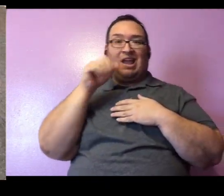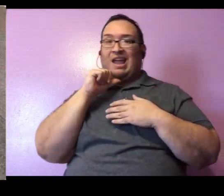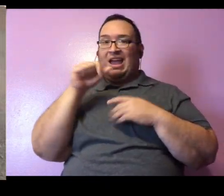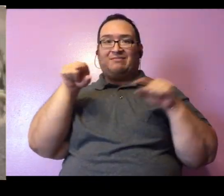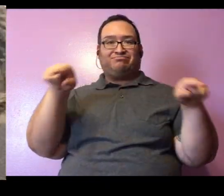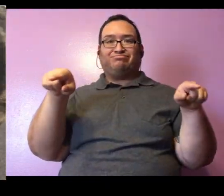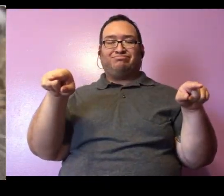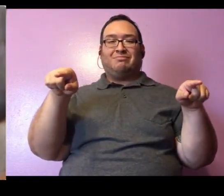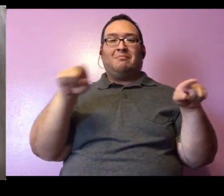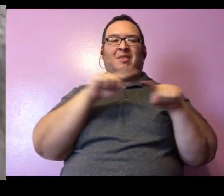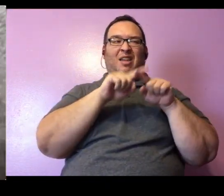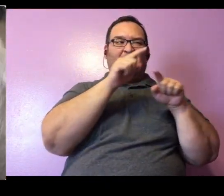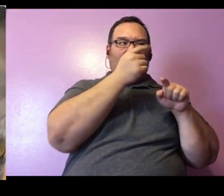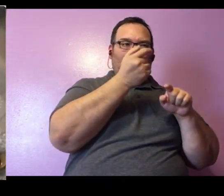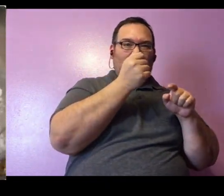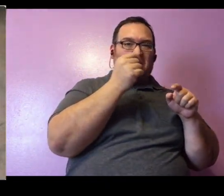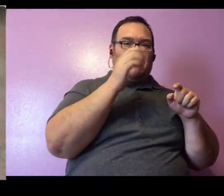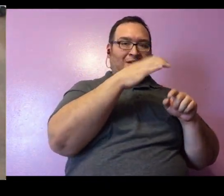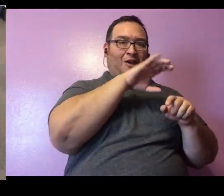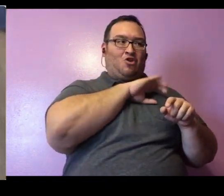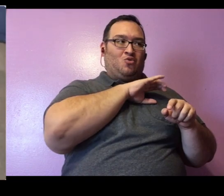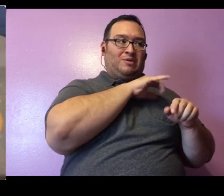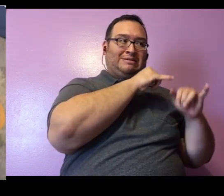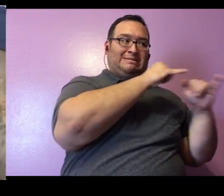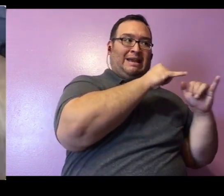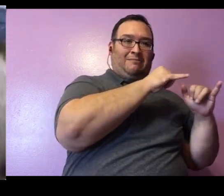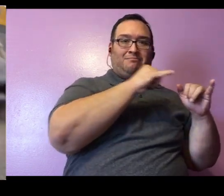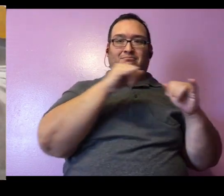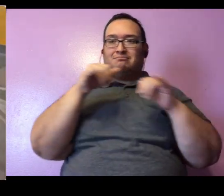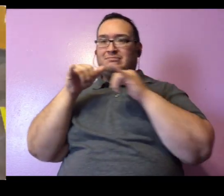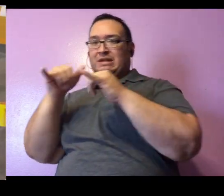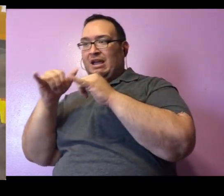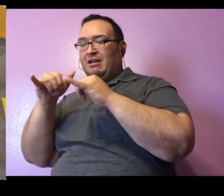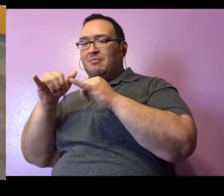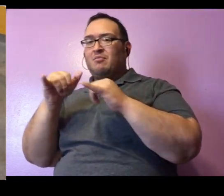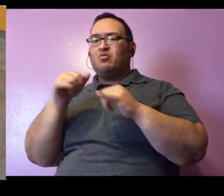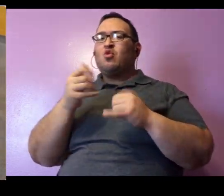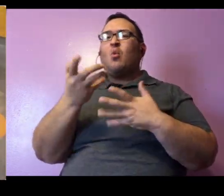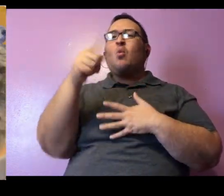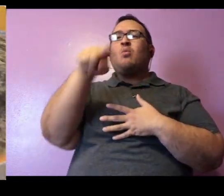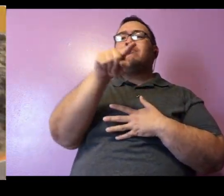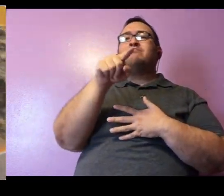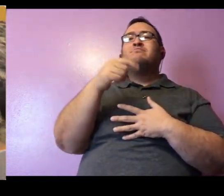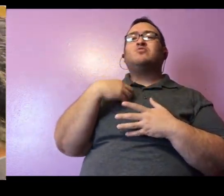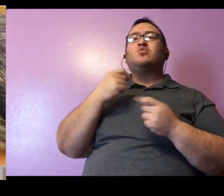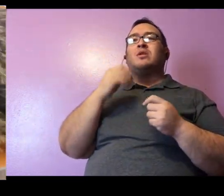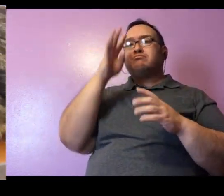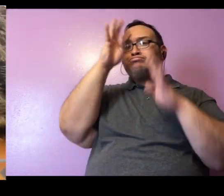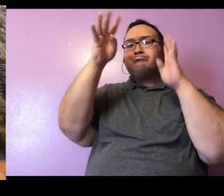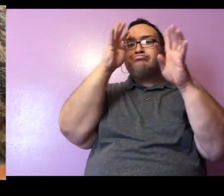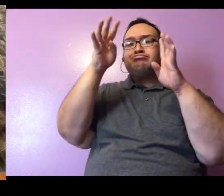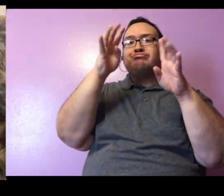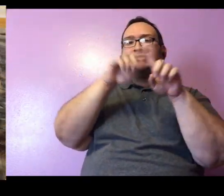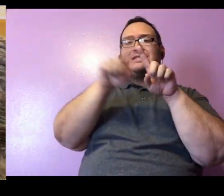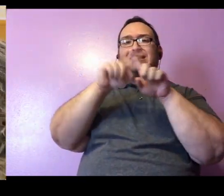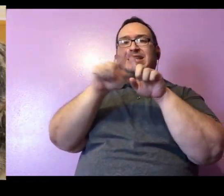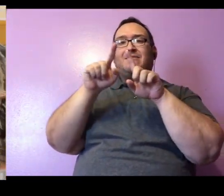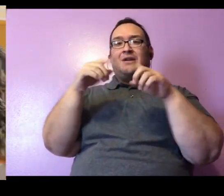even though they're not related to either. But I wonder if you guys can come up with different animal combinations and create them, either